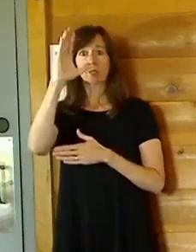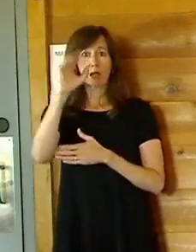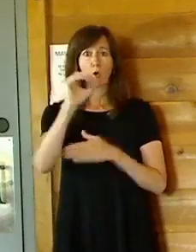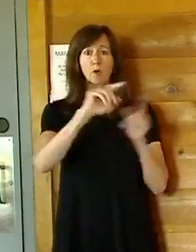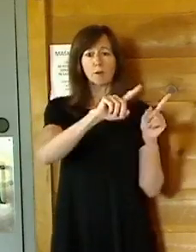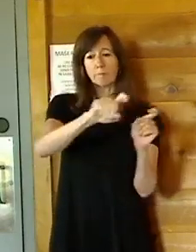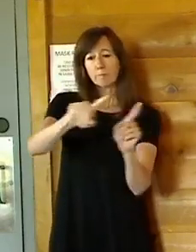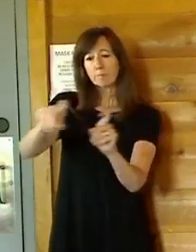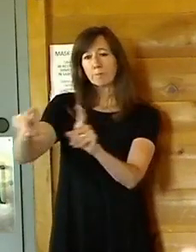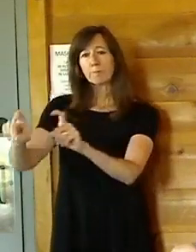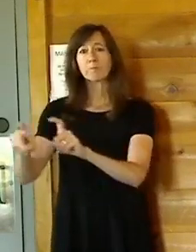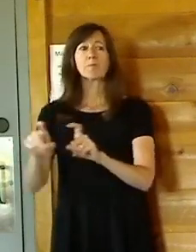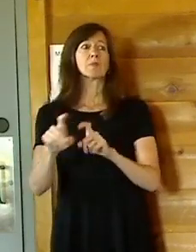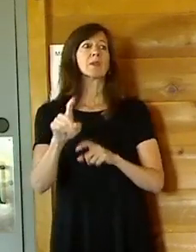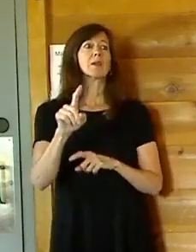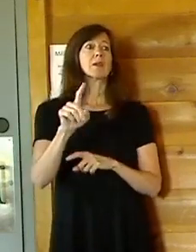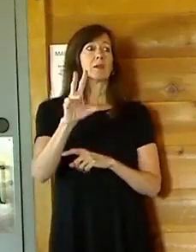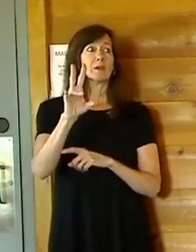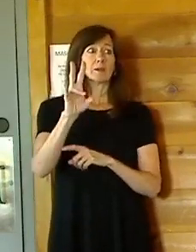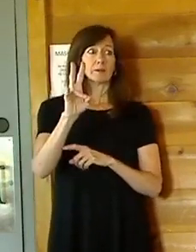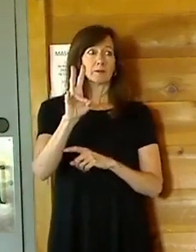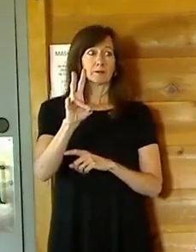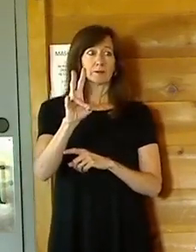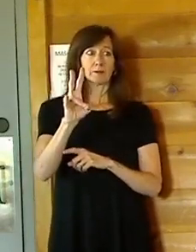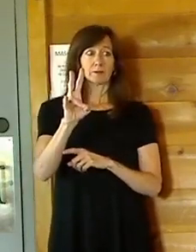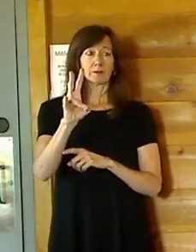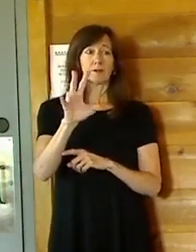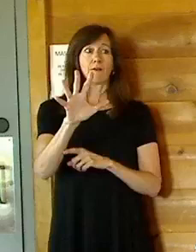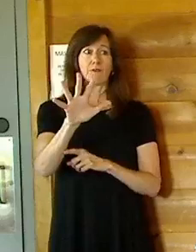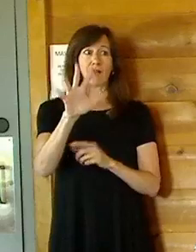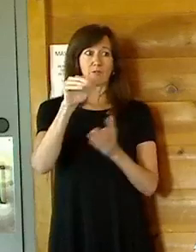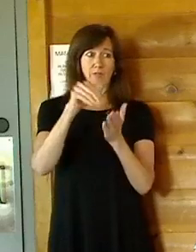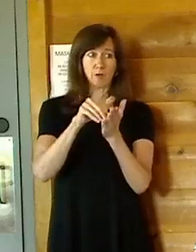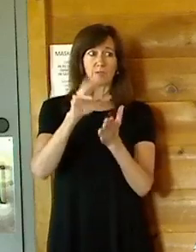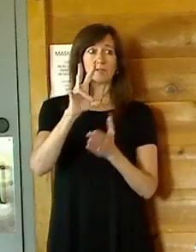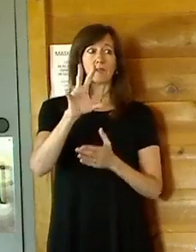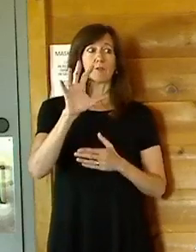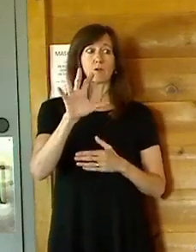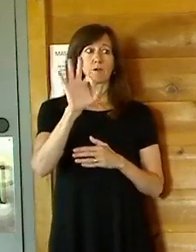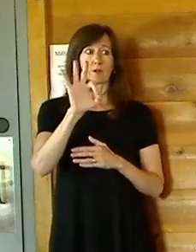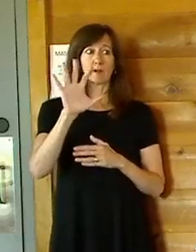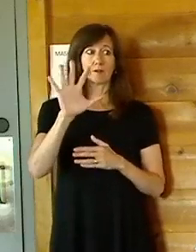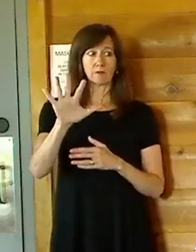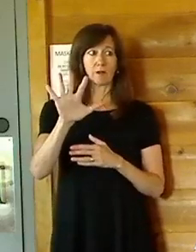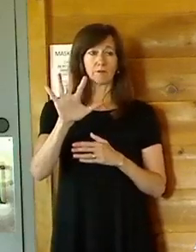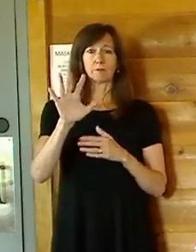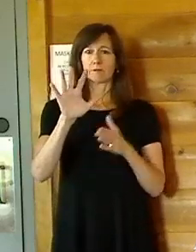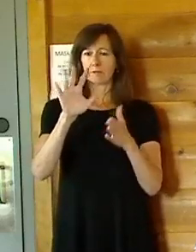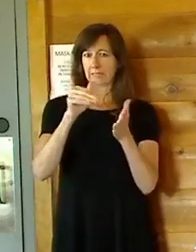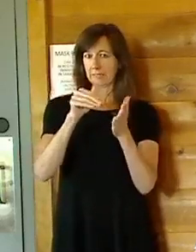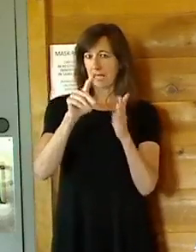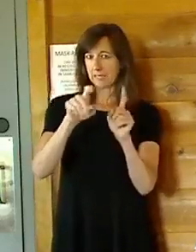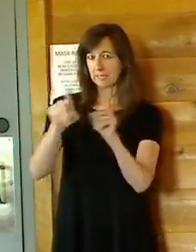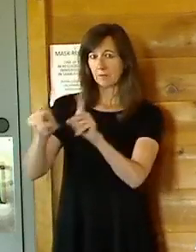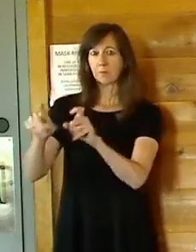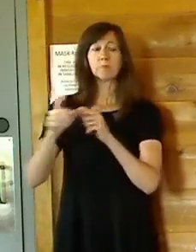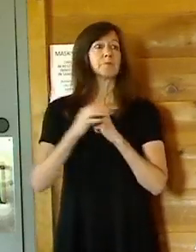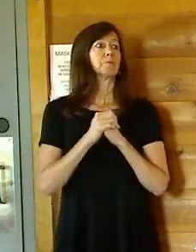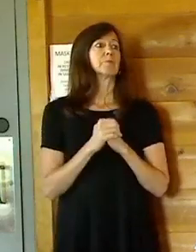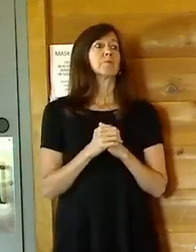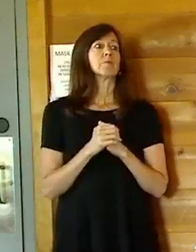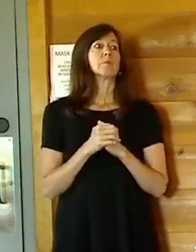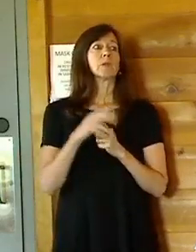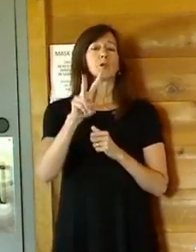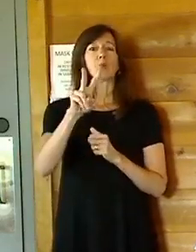791,592 tests, 29,508 confirmed